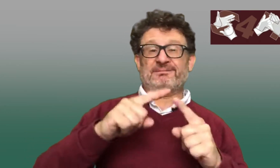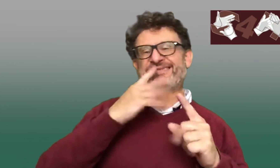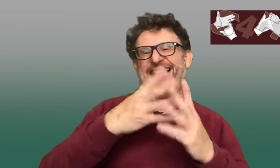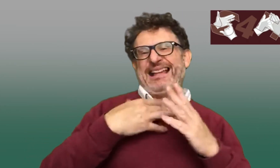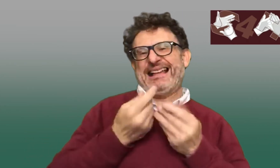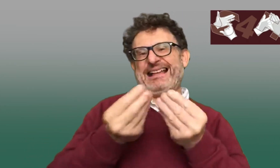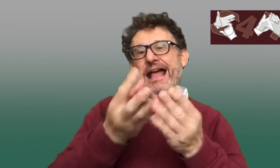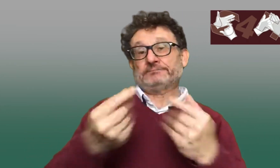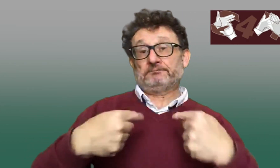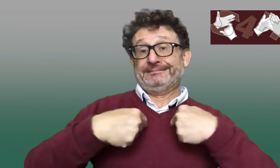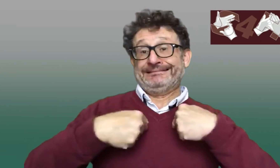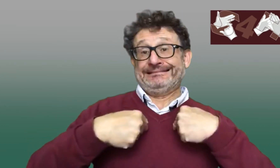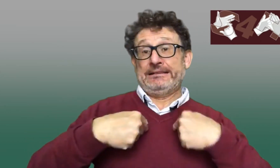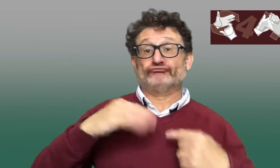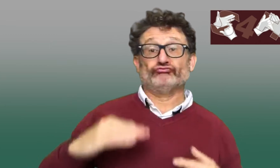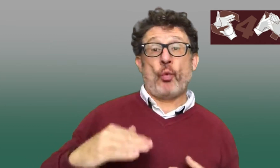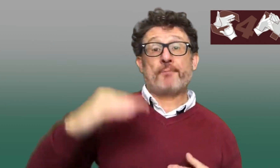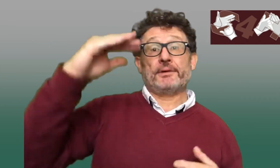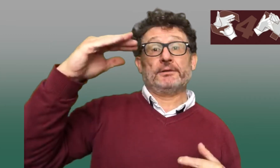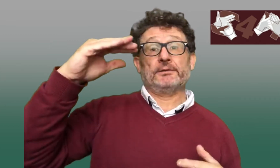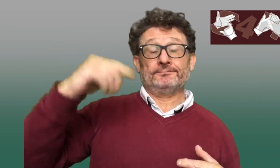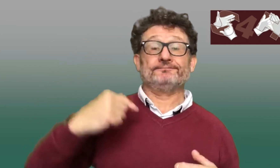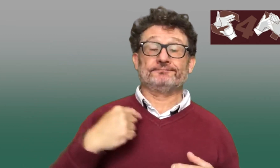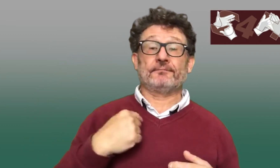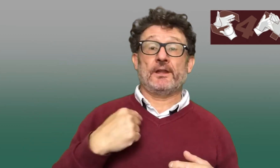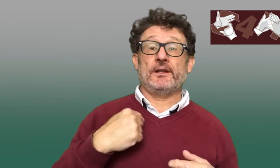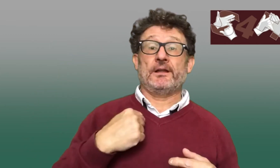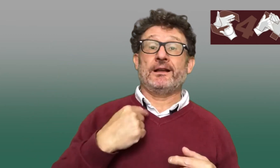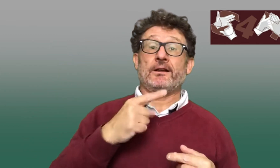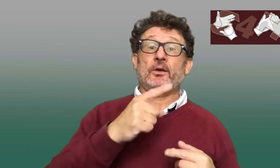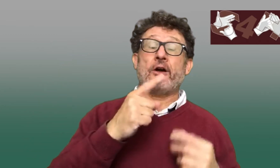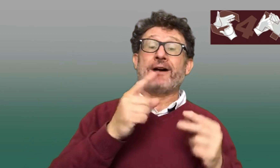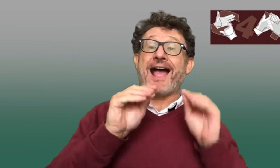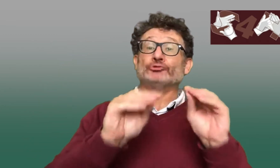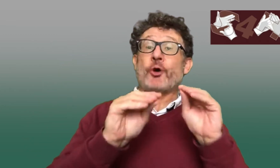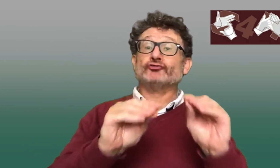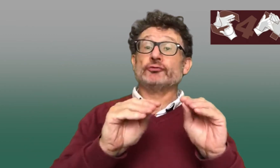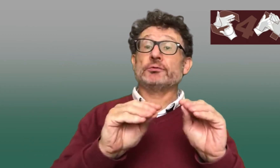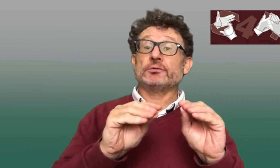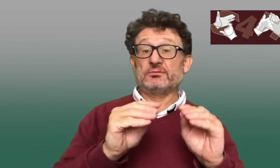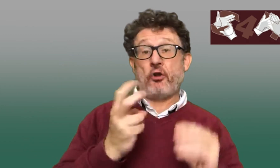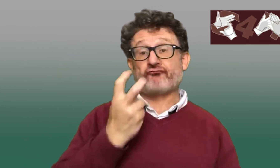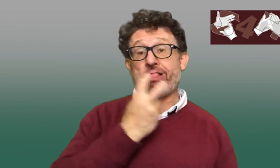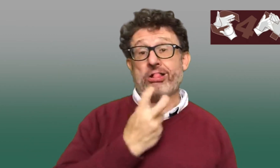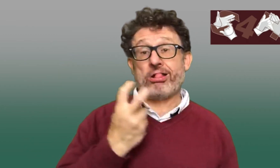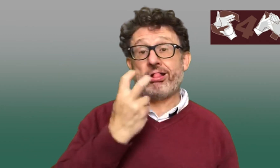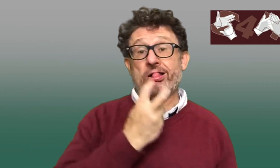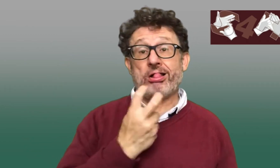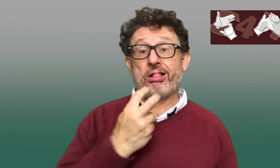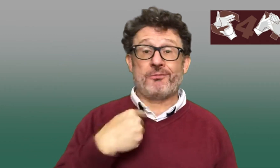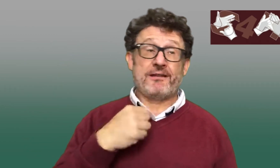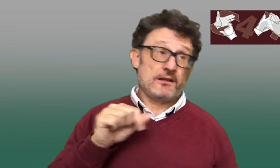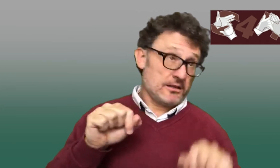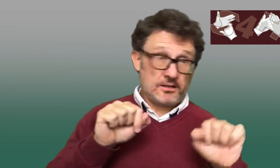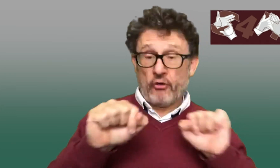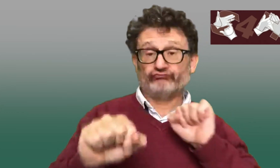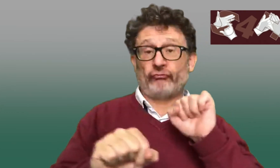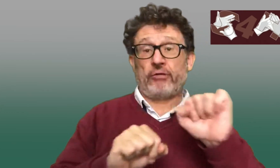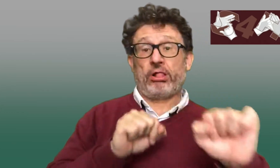Now, just to give you an example. Growing up, for me, the education I received was an oral education. I struggled.